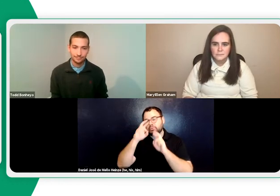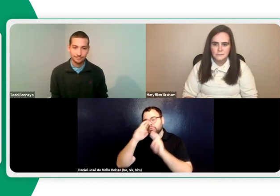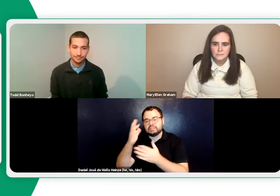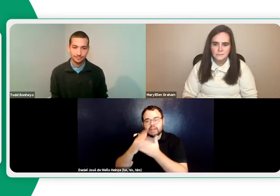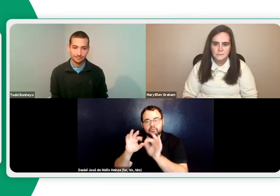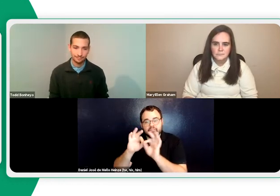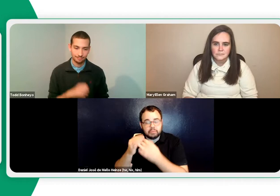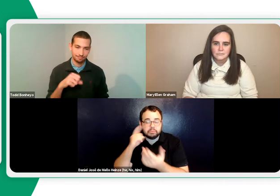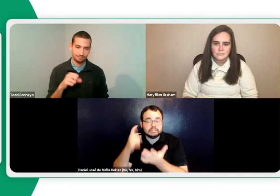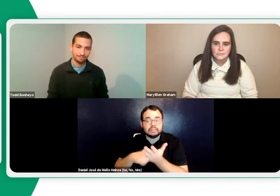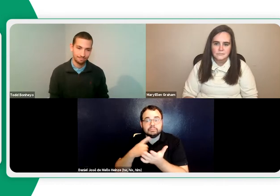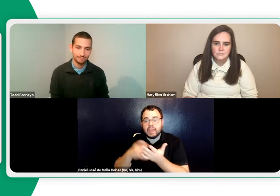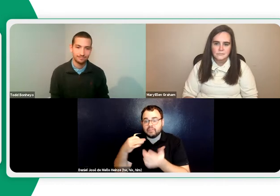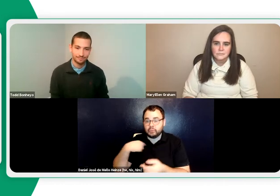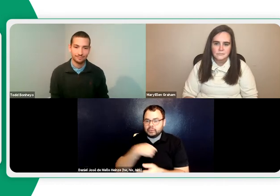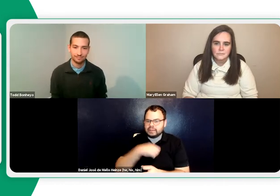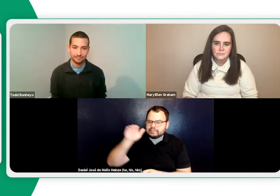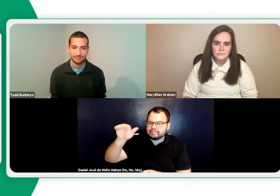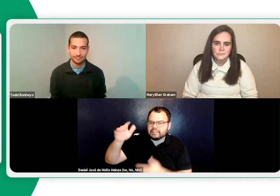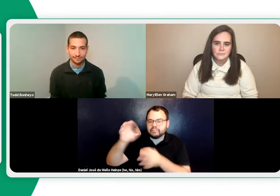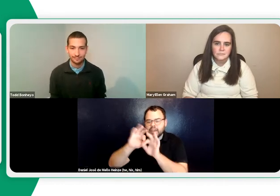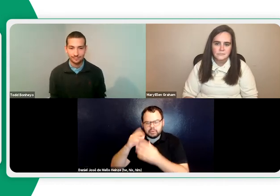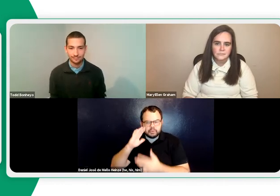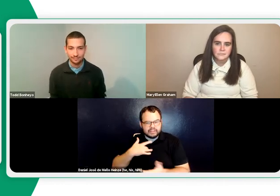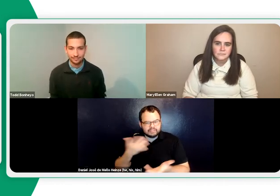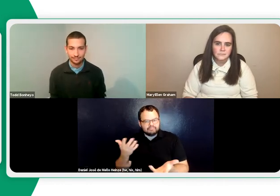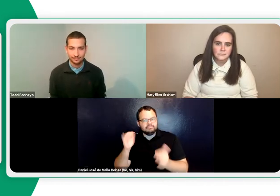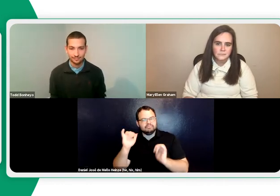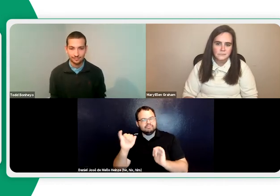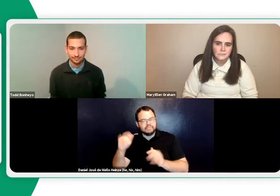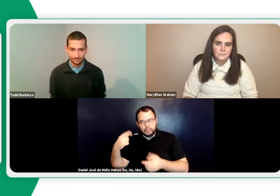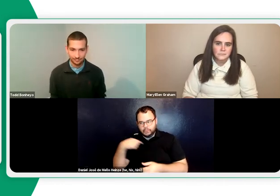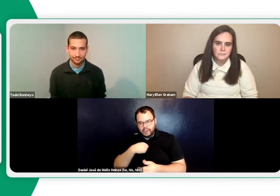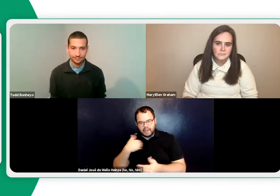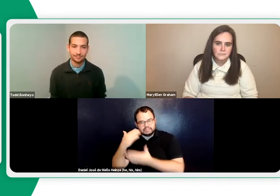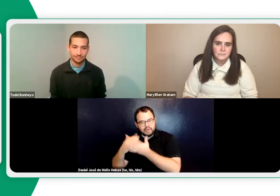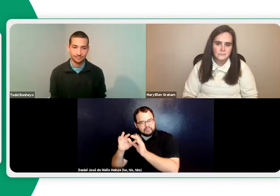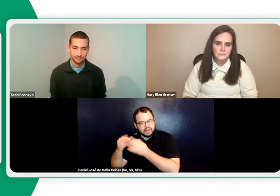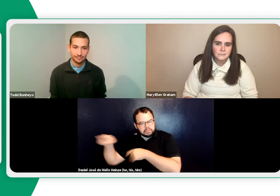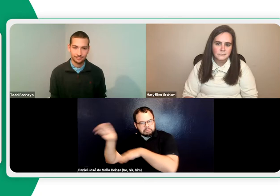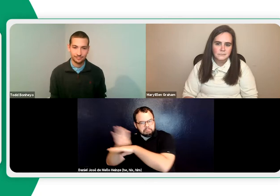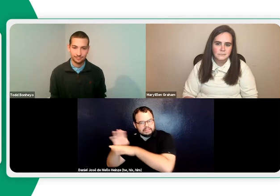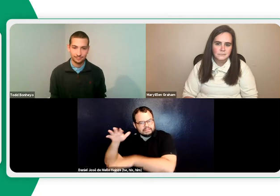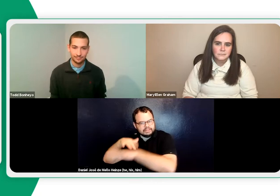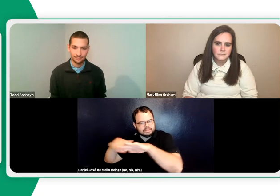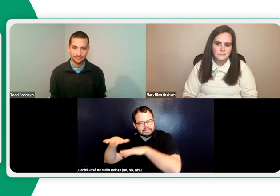you know, we have to be respectful of some families as well. Because, you know, we don't want to interject too much.